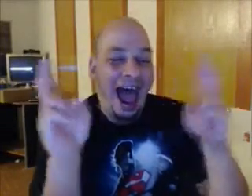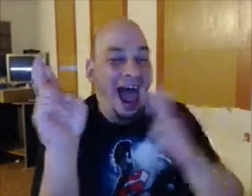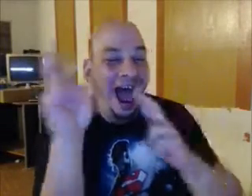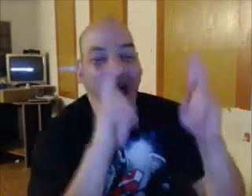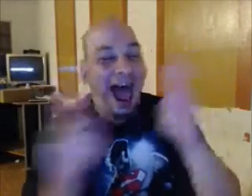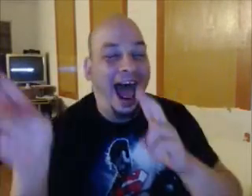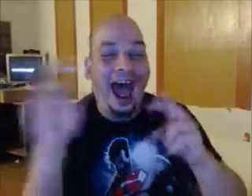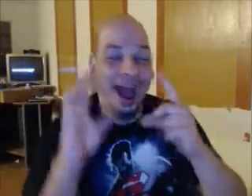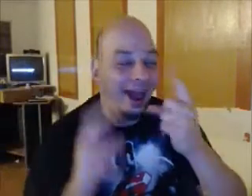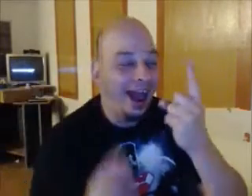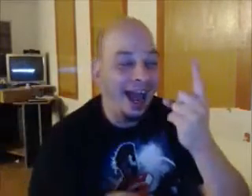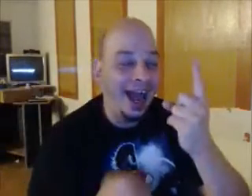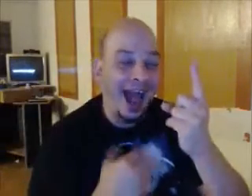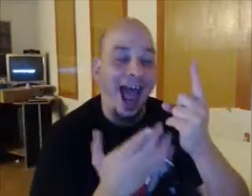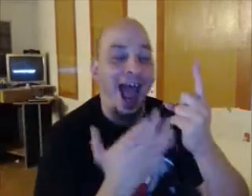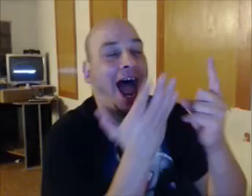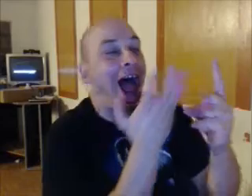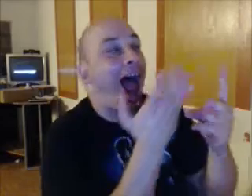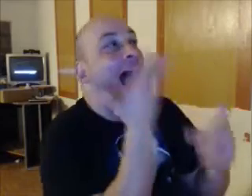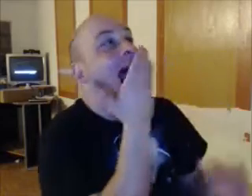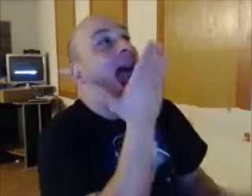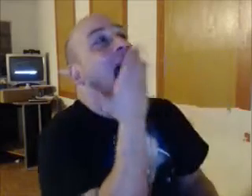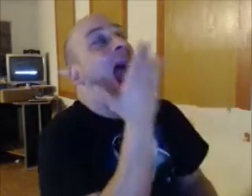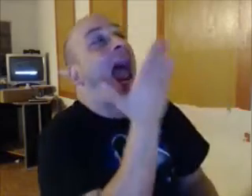My girlfriend's just mad at him. He's mad at her. She's trying to run out.